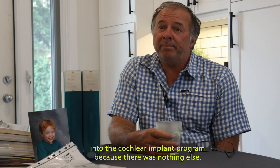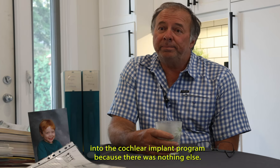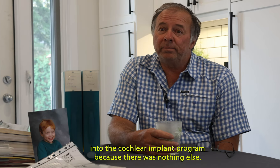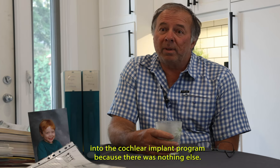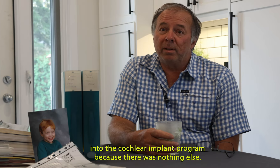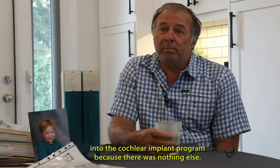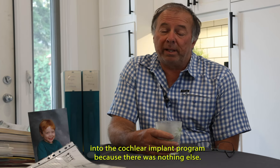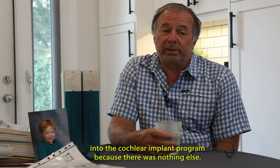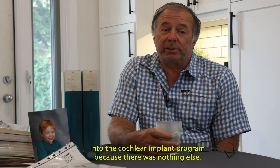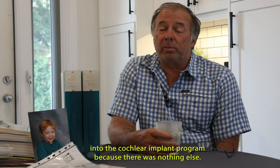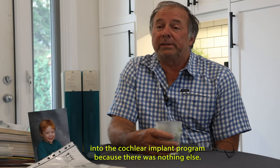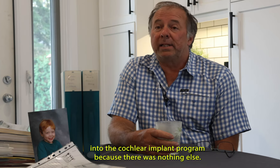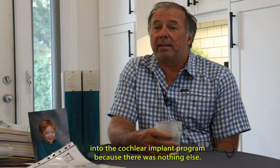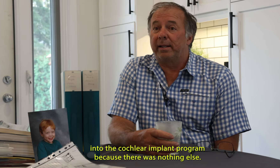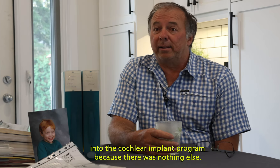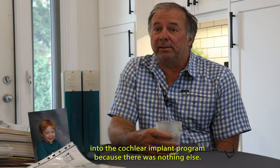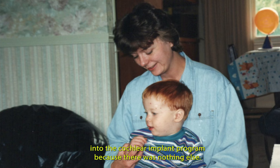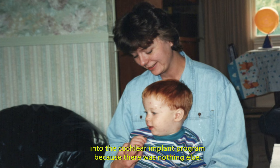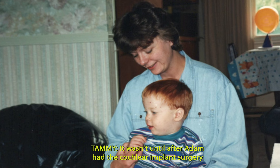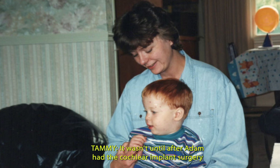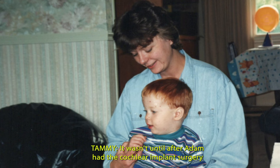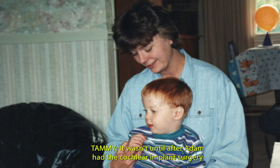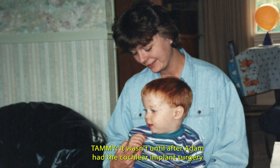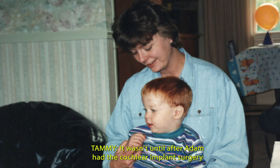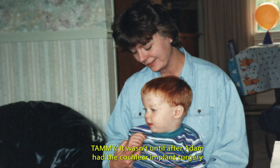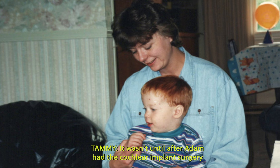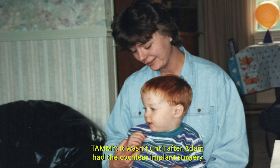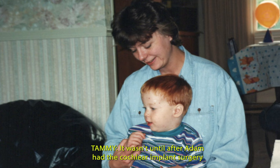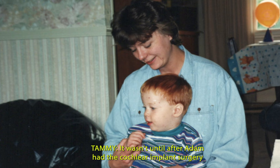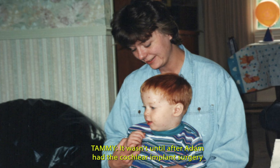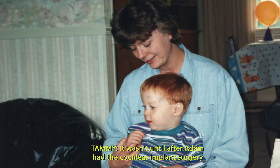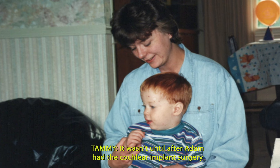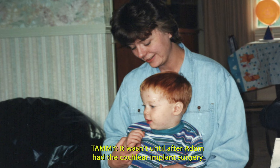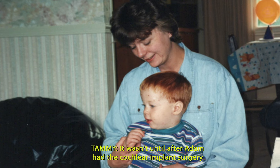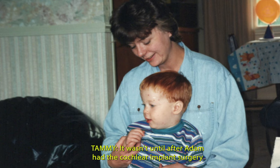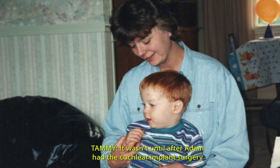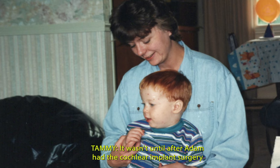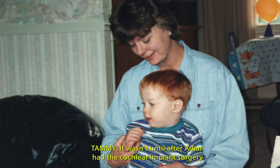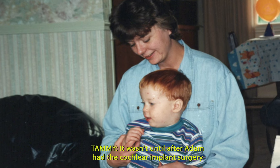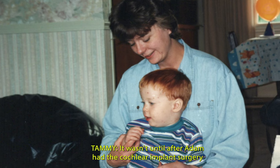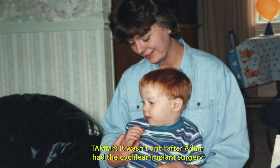because there was nothing else. It wasn't until after Adam had the cochlear implant surgery